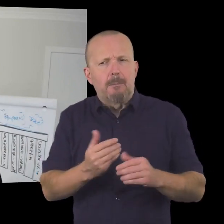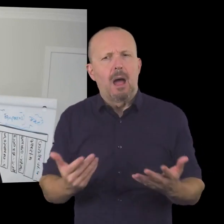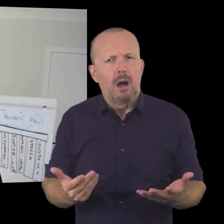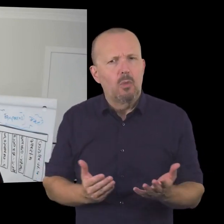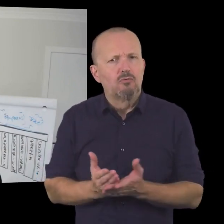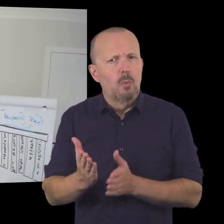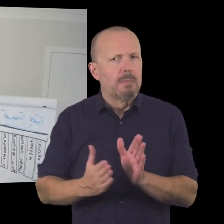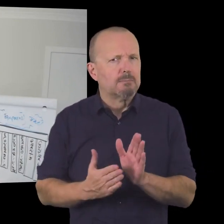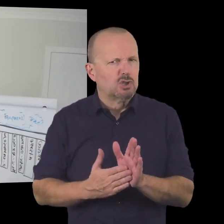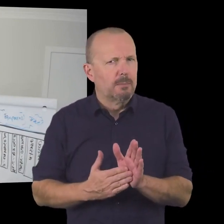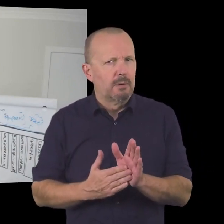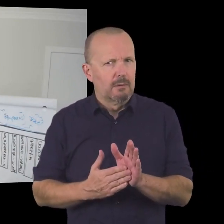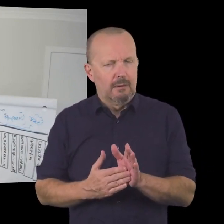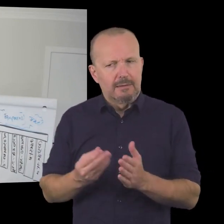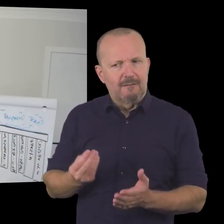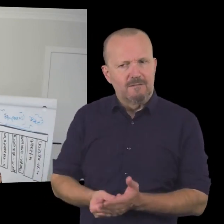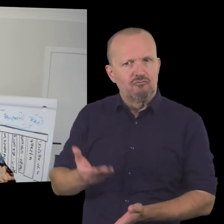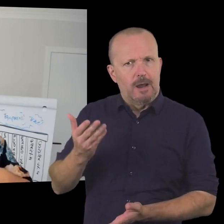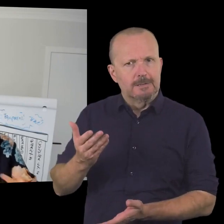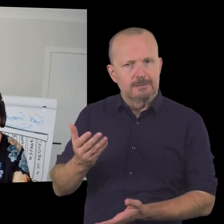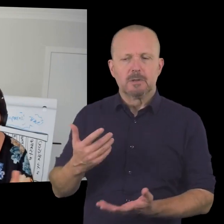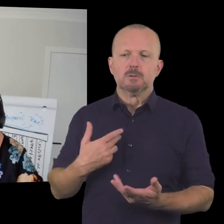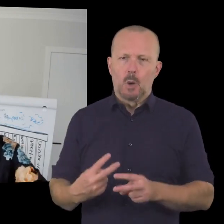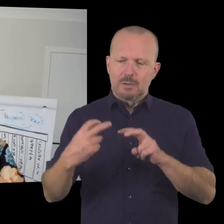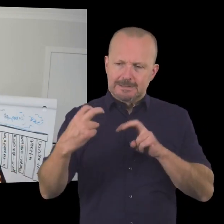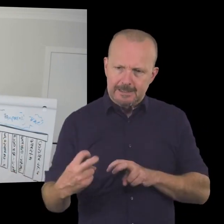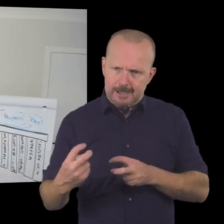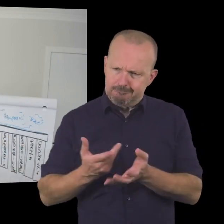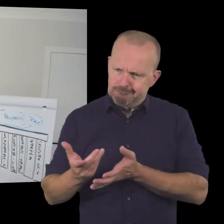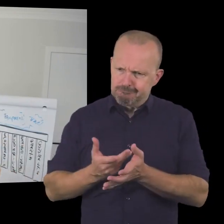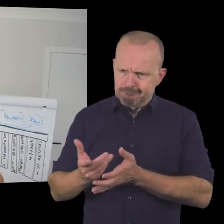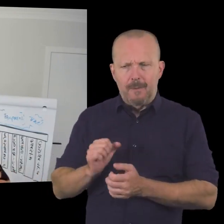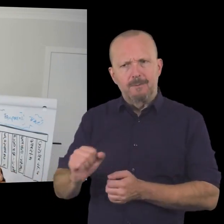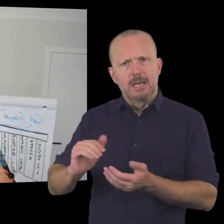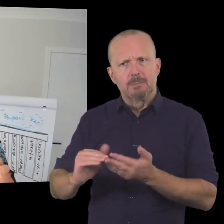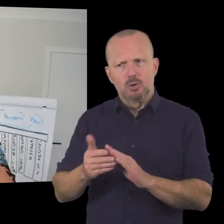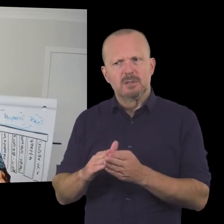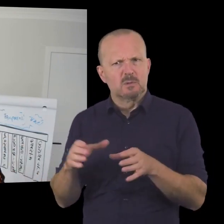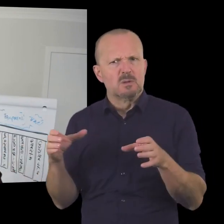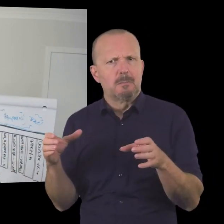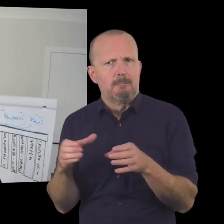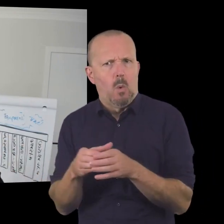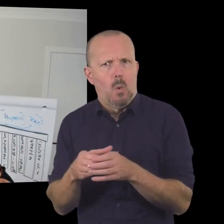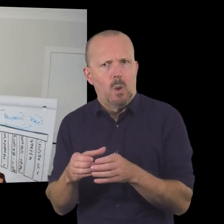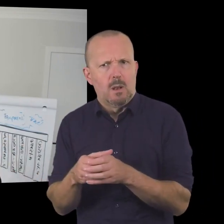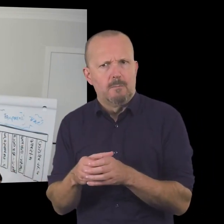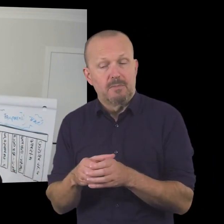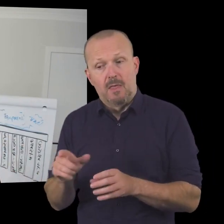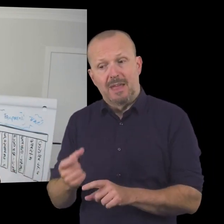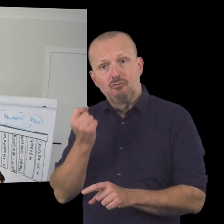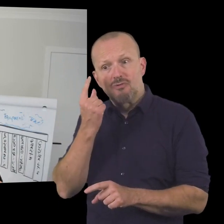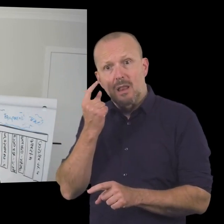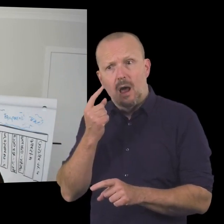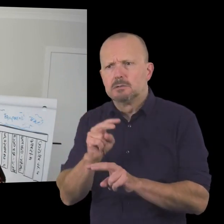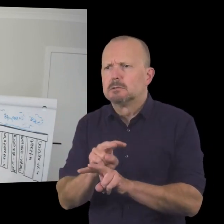in terms of raising funds through membership and they talked about what would they put together so they looked at their community smaller community they realized there